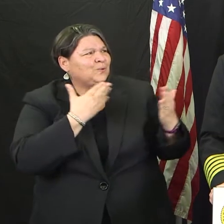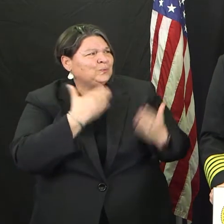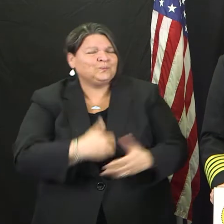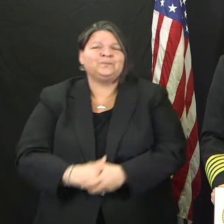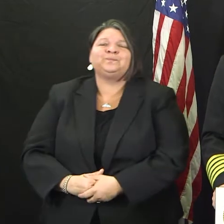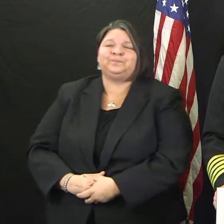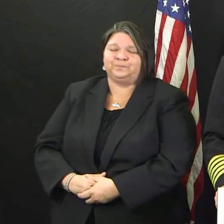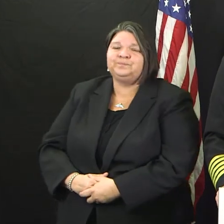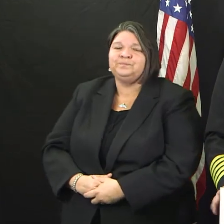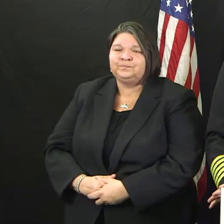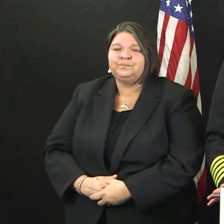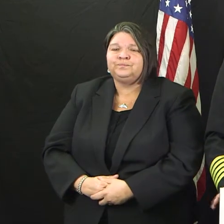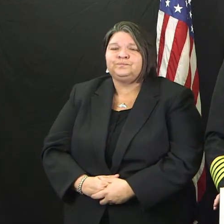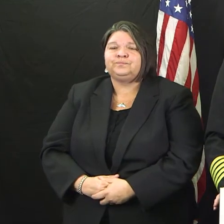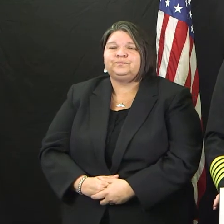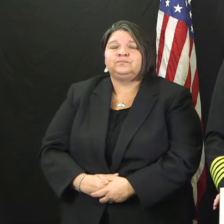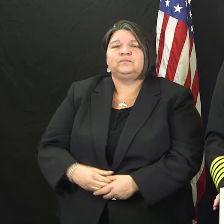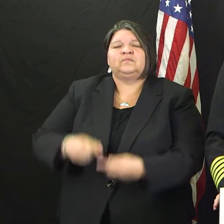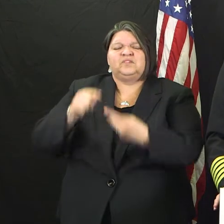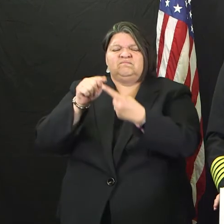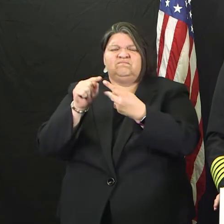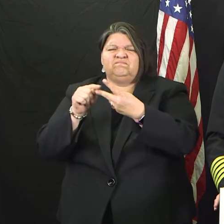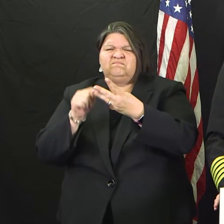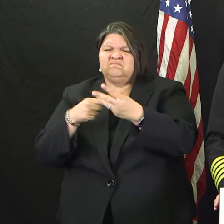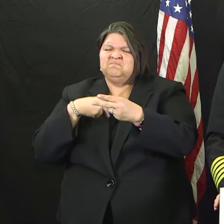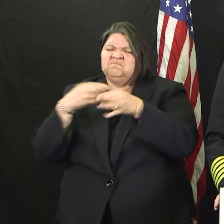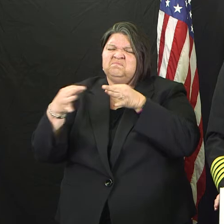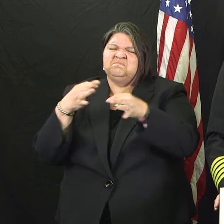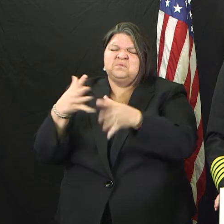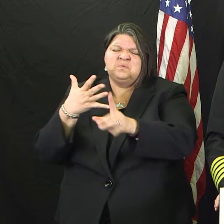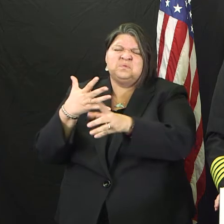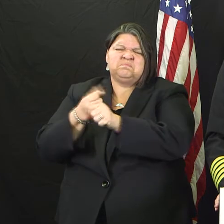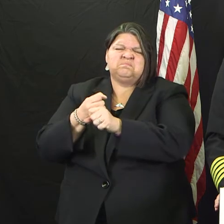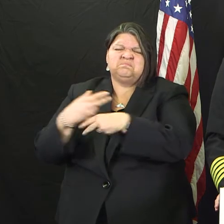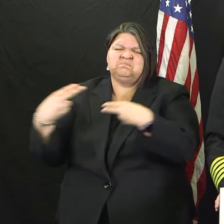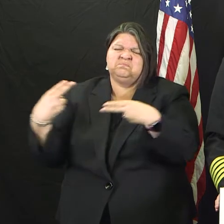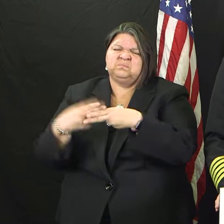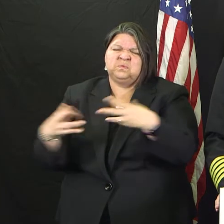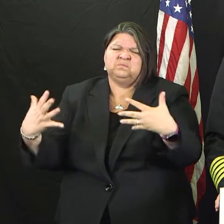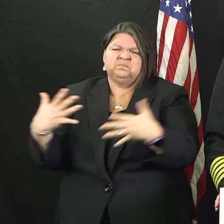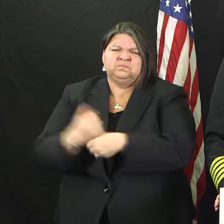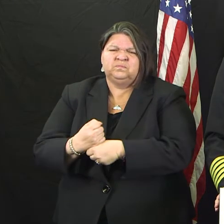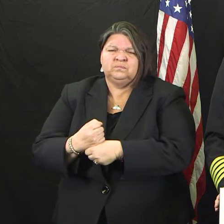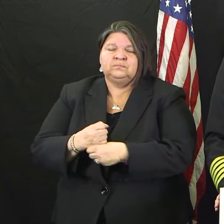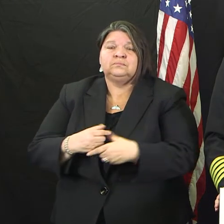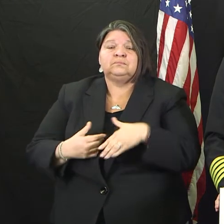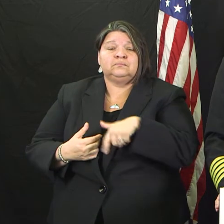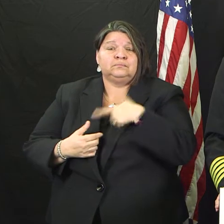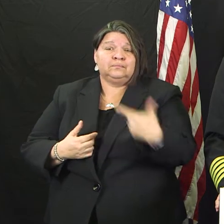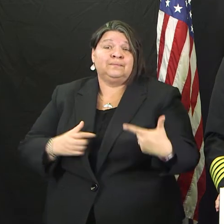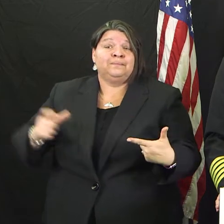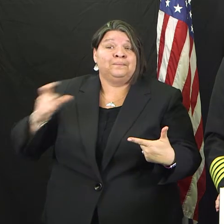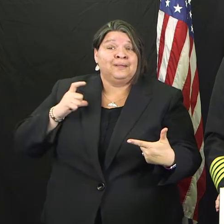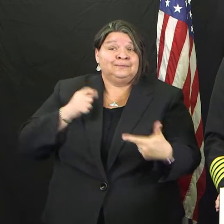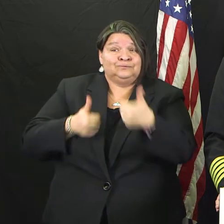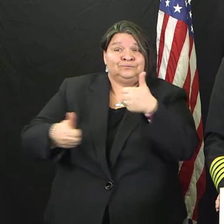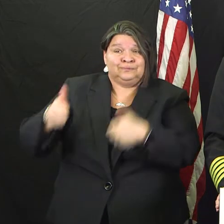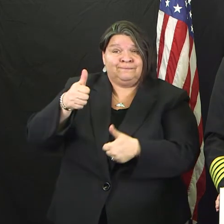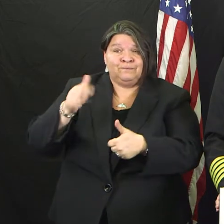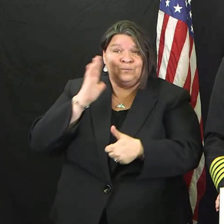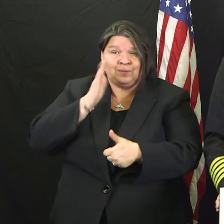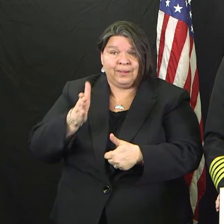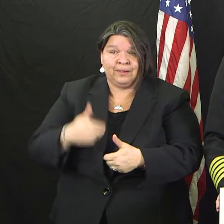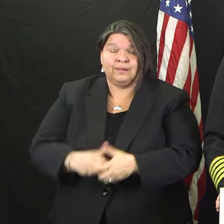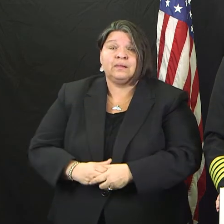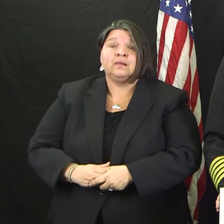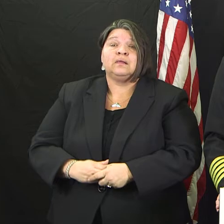I just wanted to say a couple things very quickly and then I'll pass it on to the police chief. Tonight, for 125 years, the Fort Worth Fire Department